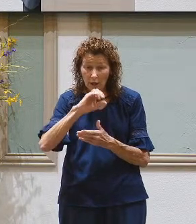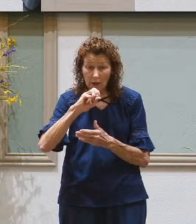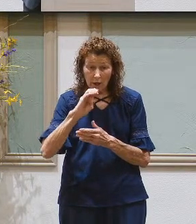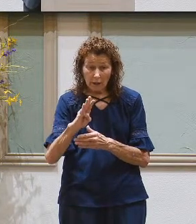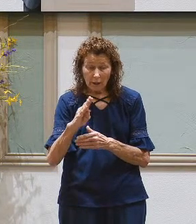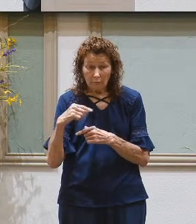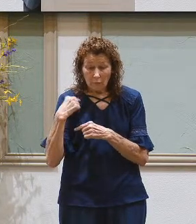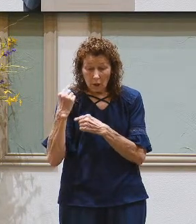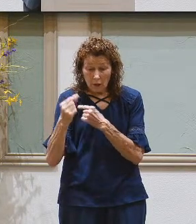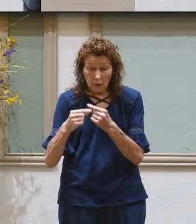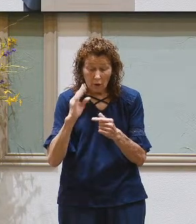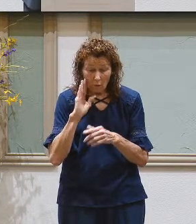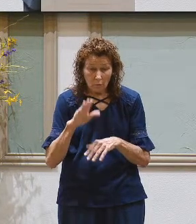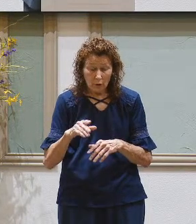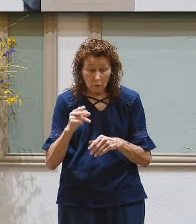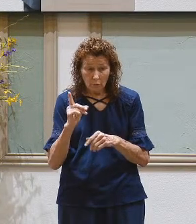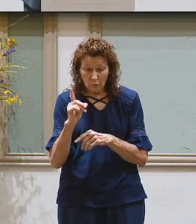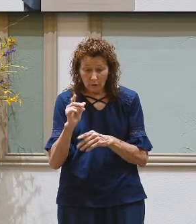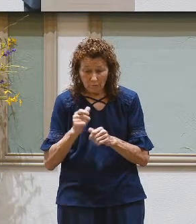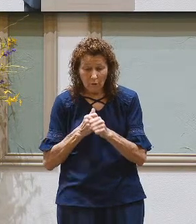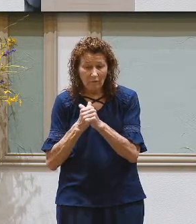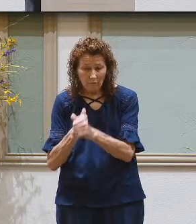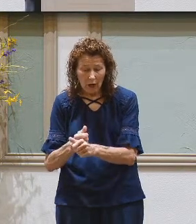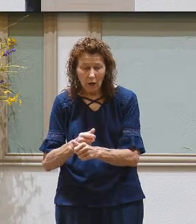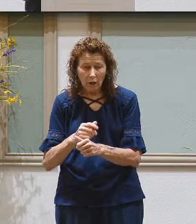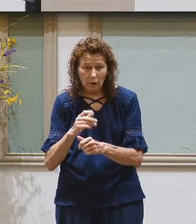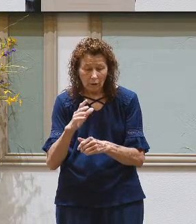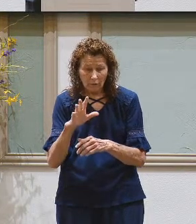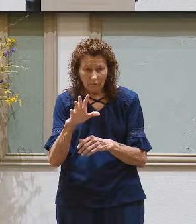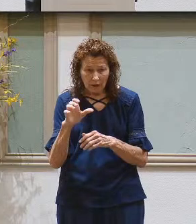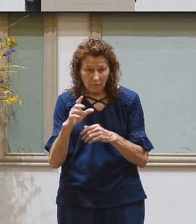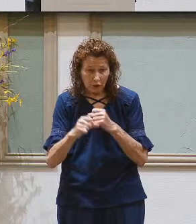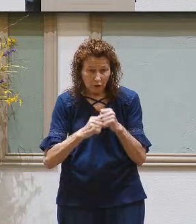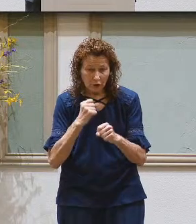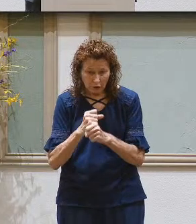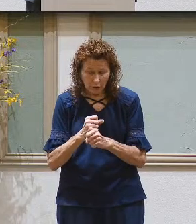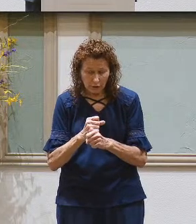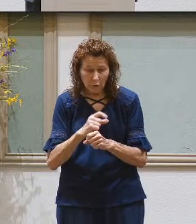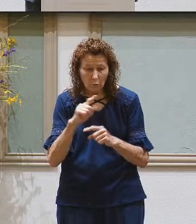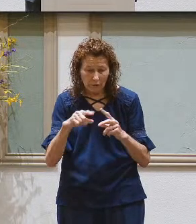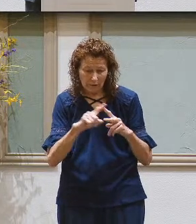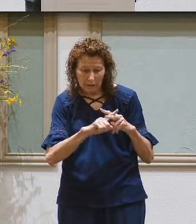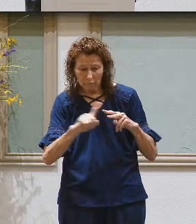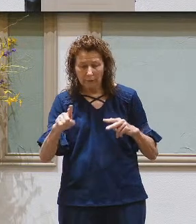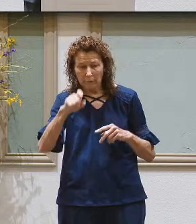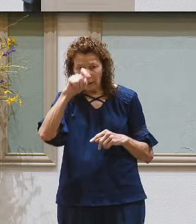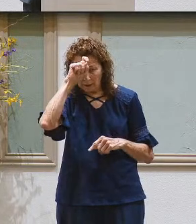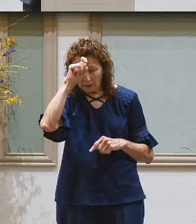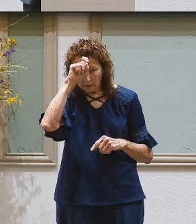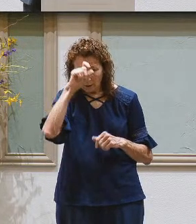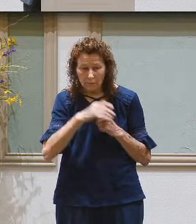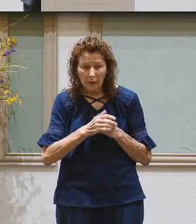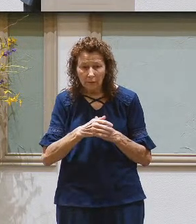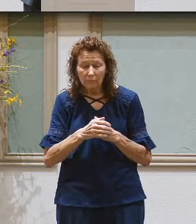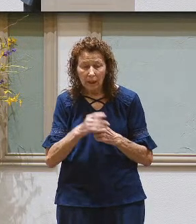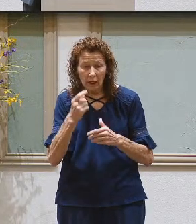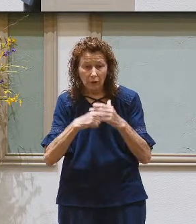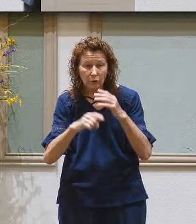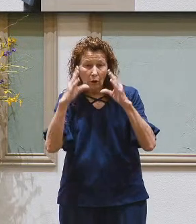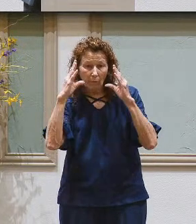another 500 years or so. The route of the Exodus under Moses and ultimately under Joshua,